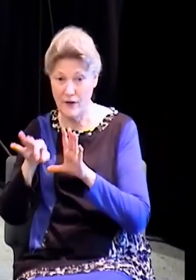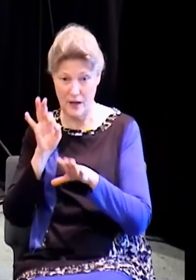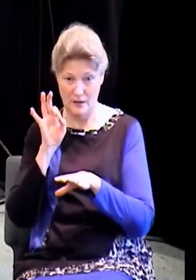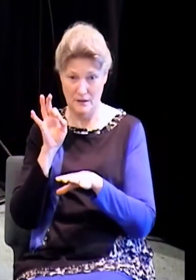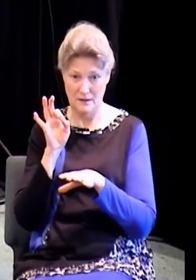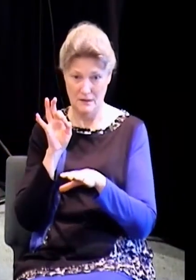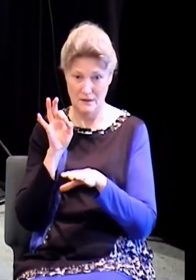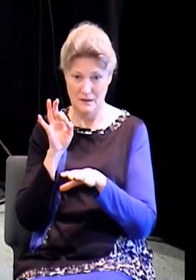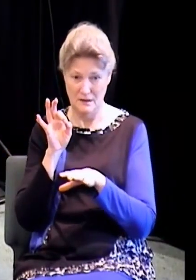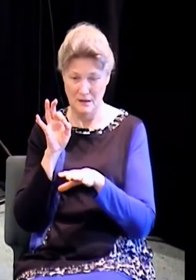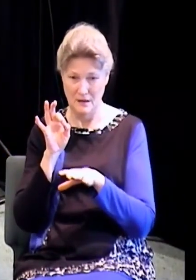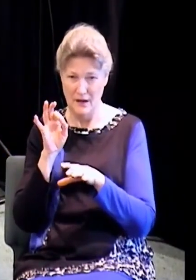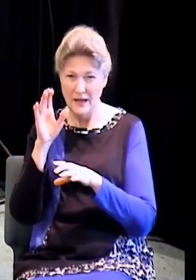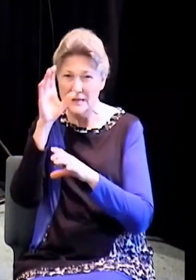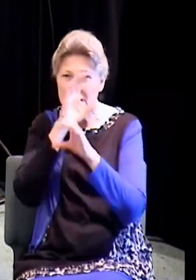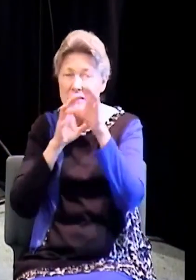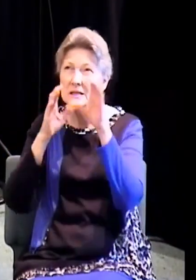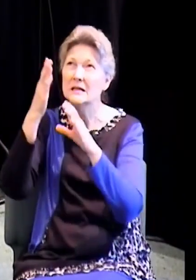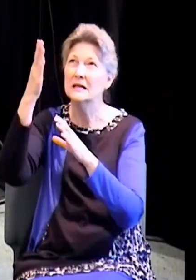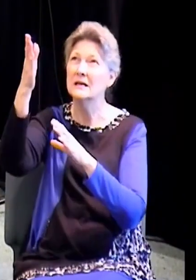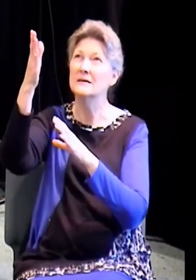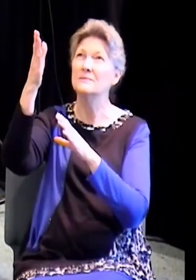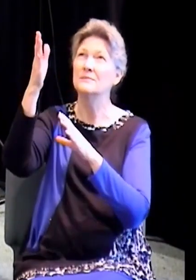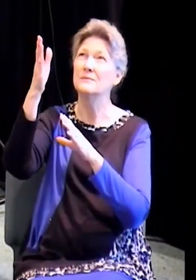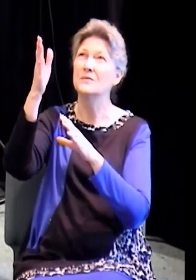happily, we might find him for he is not far from every one of us.